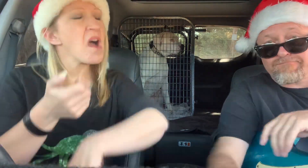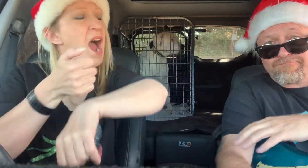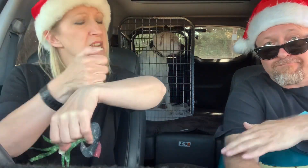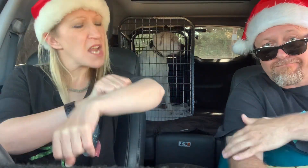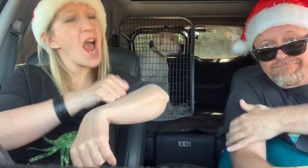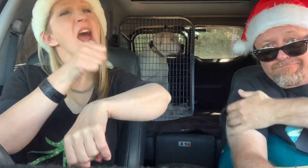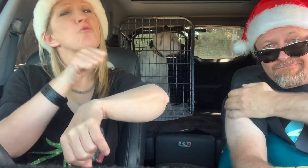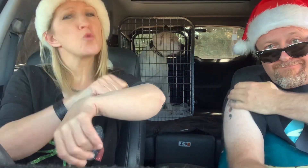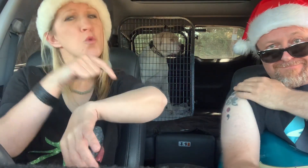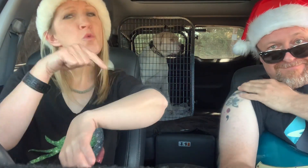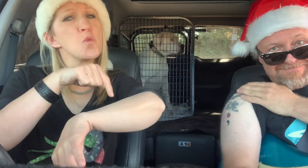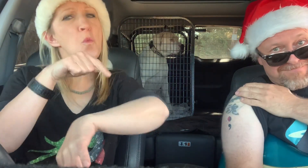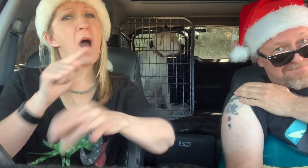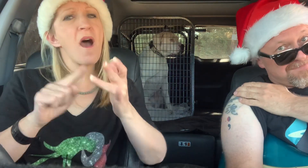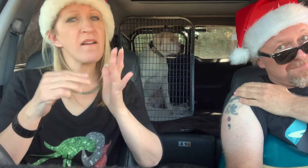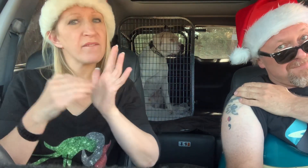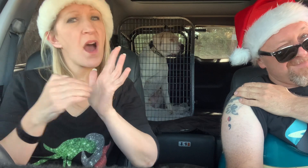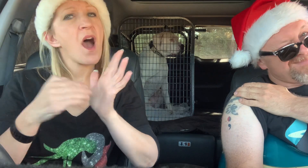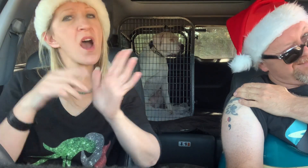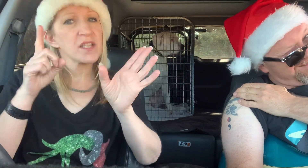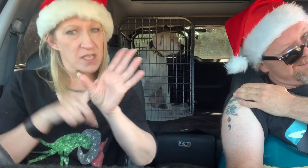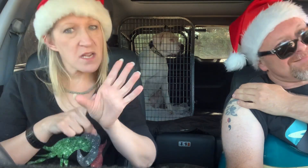To be continued